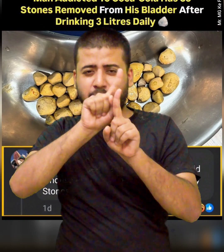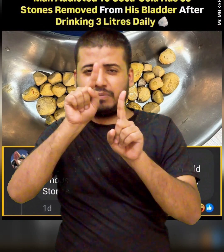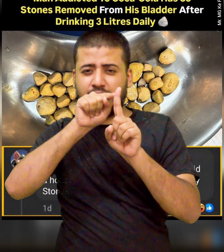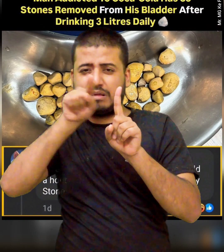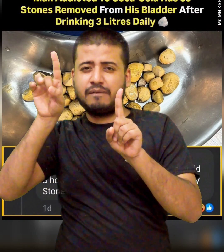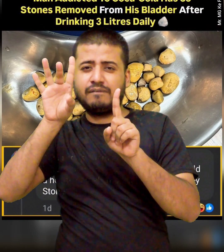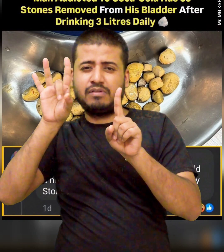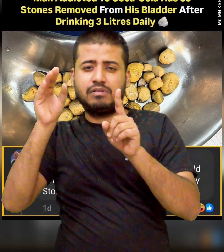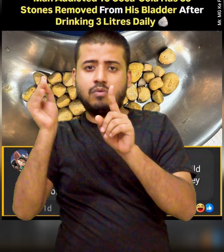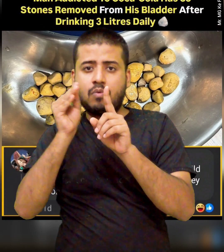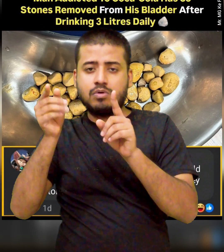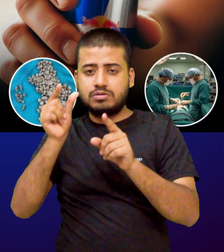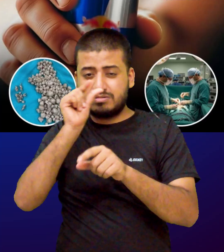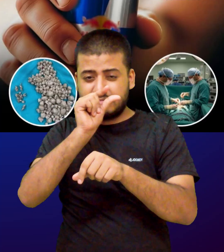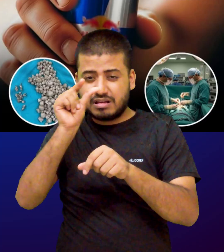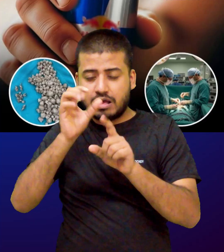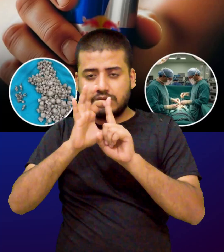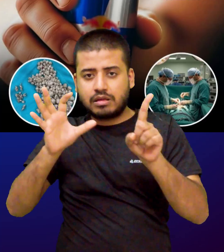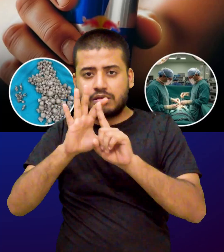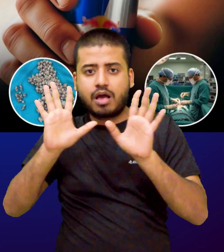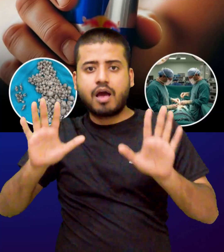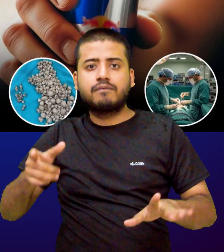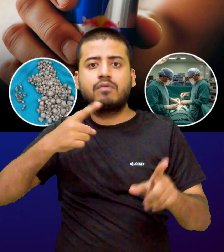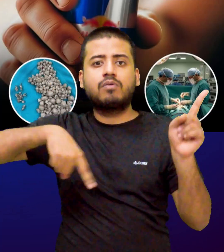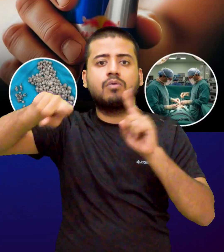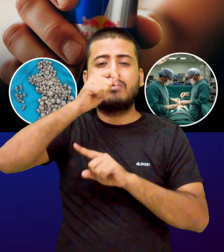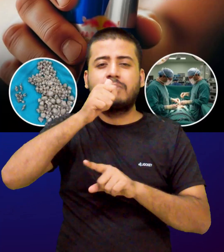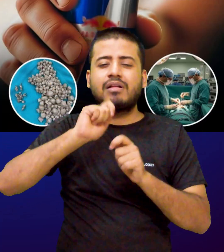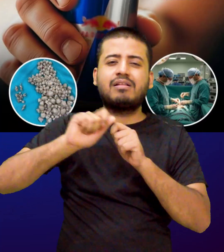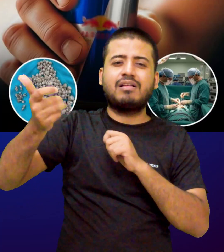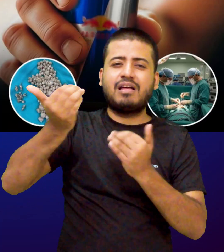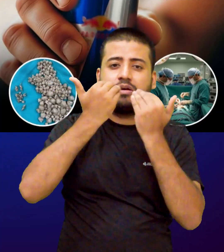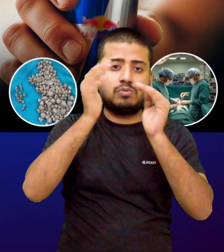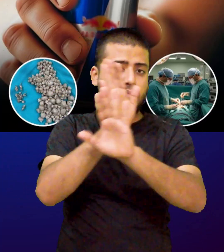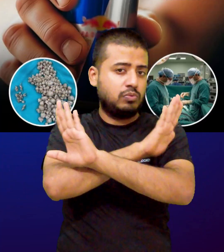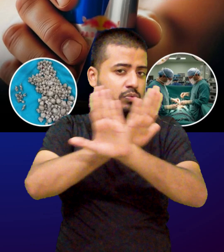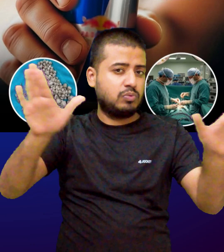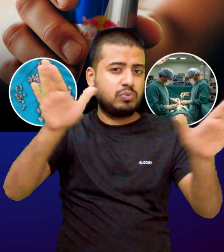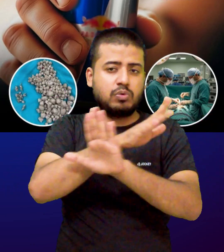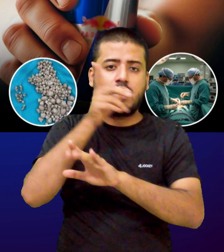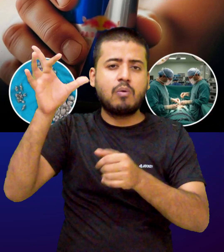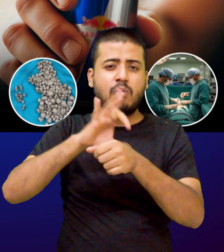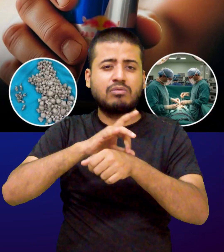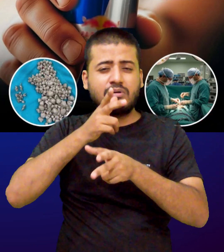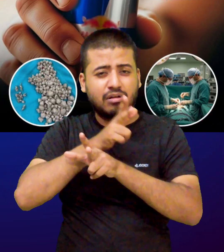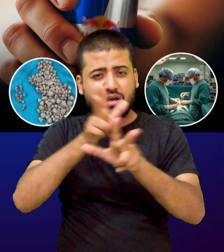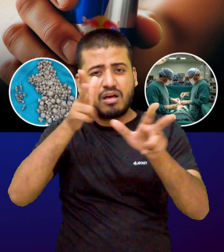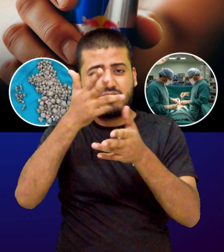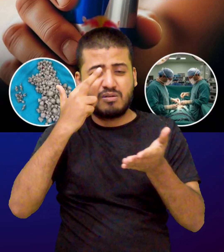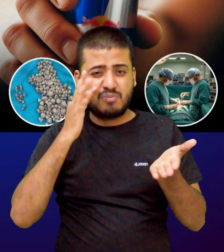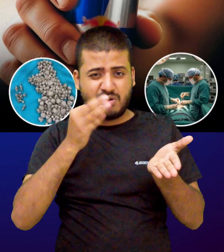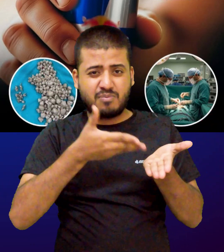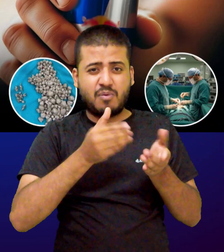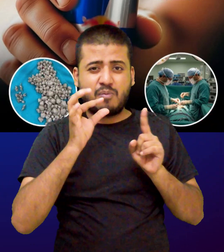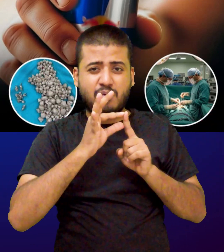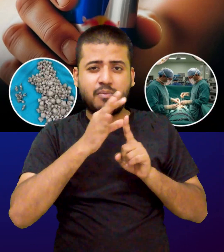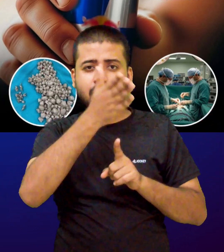If you are concerned about kidney stone formation, consider replacing high-phosphoric acid sodas with water,